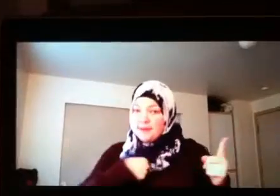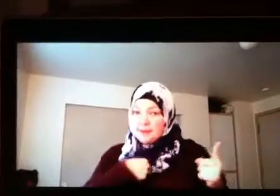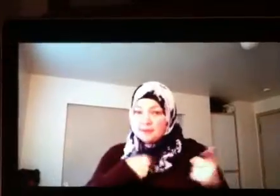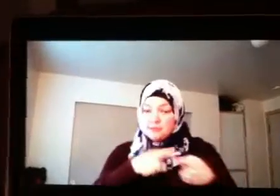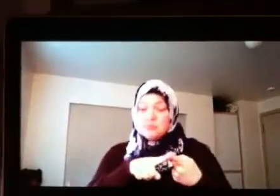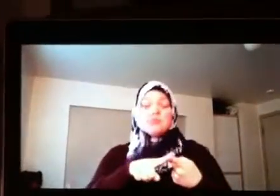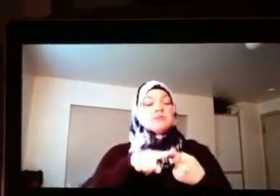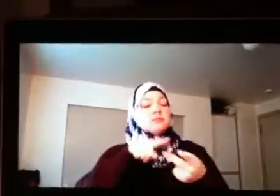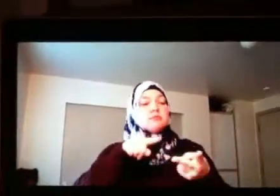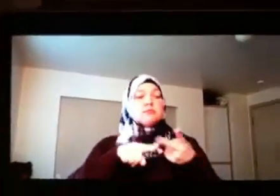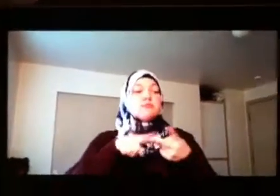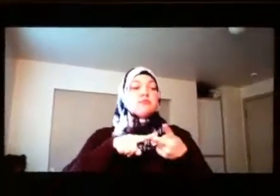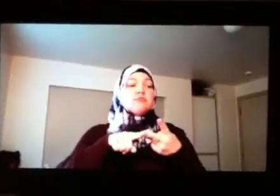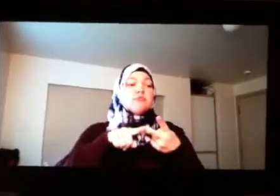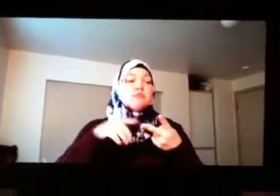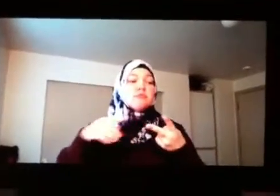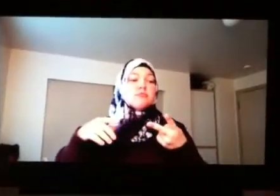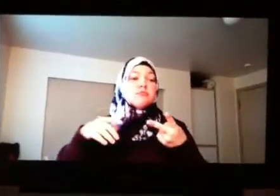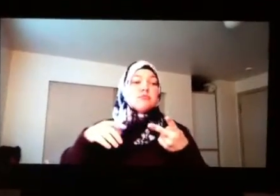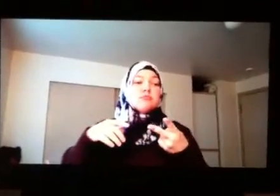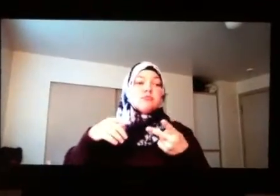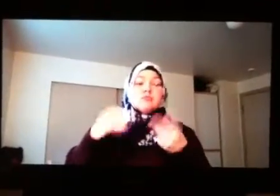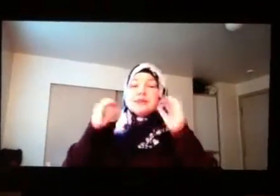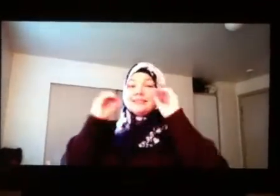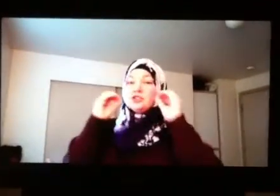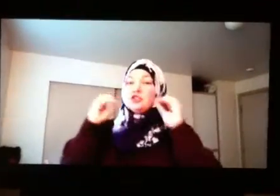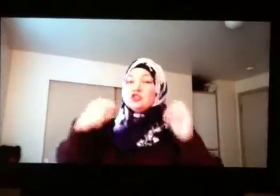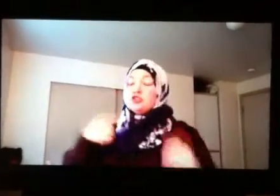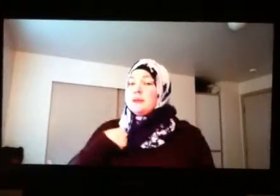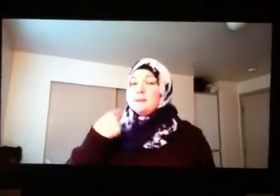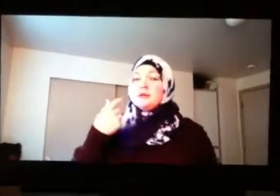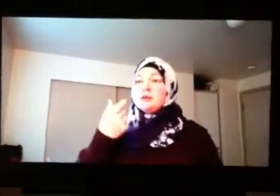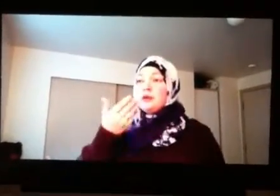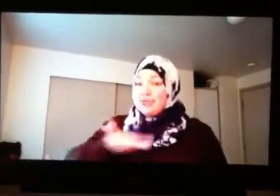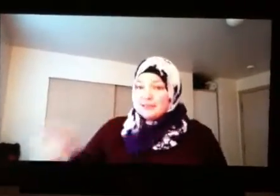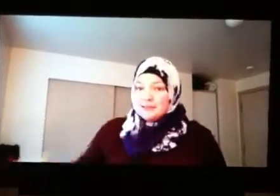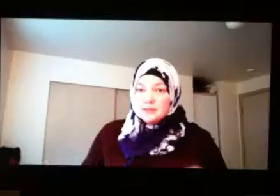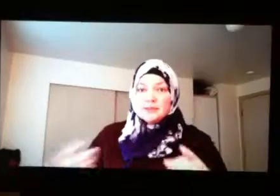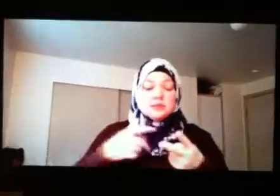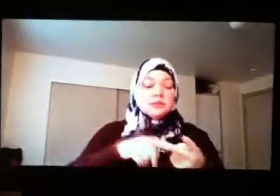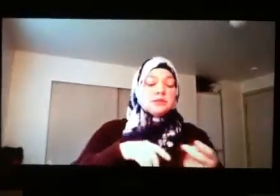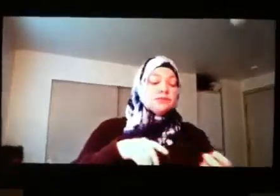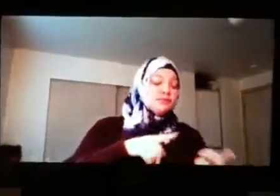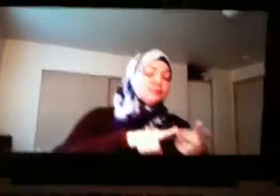You can learn from her. Or, from me. Also, you can teach different things.